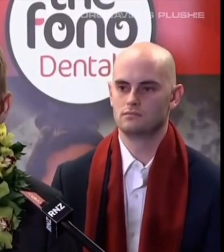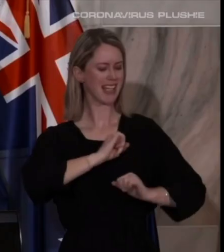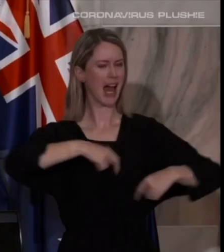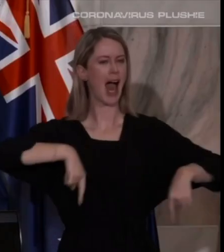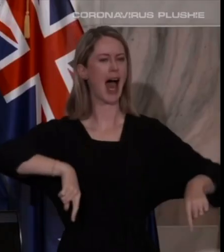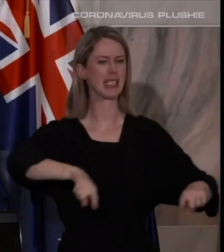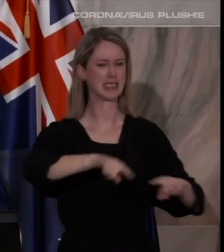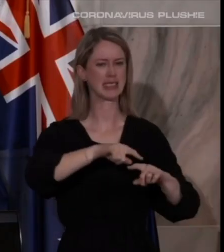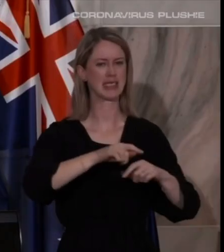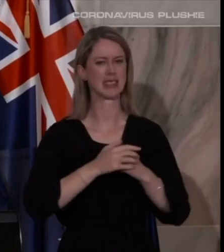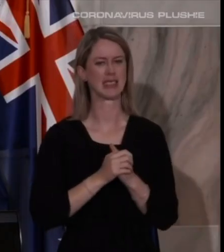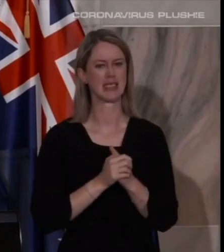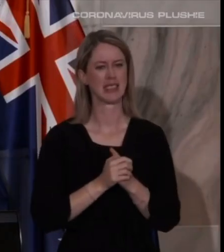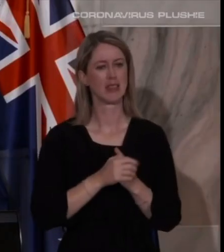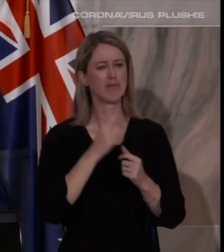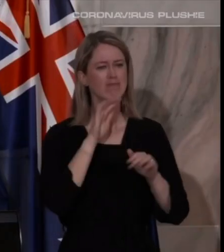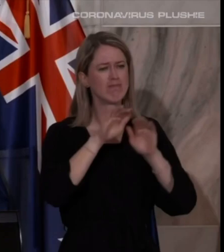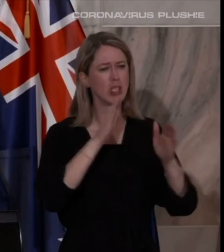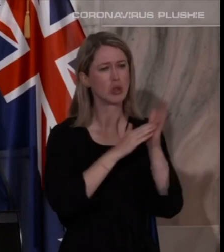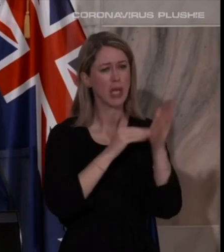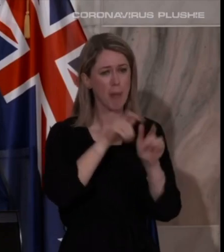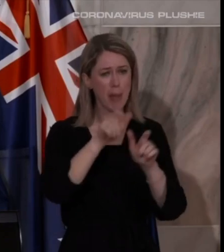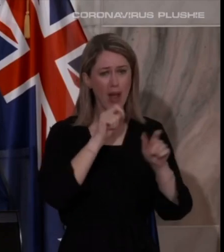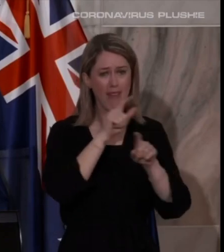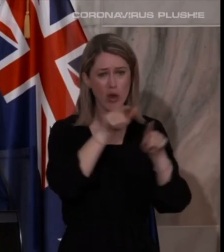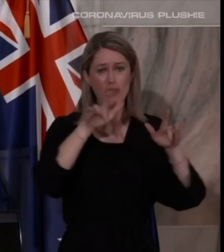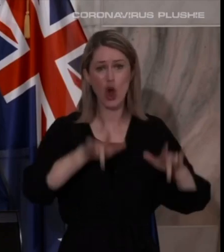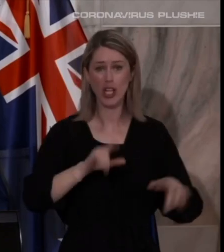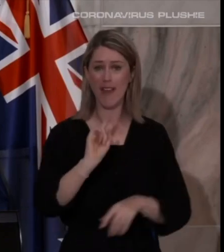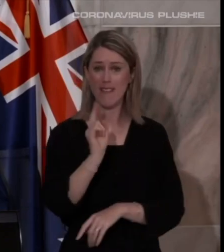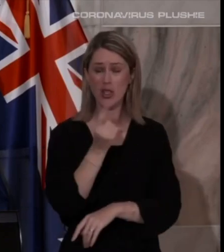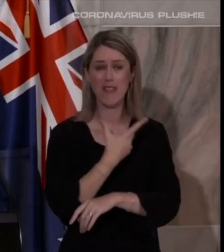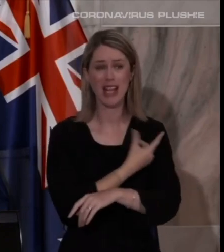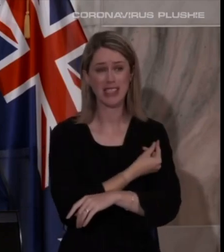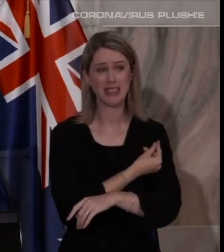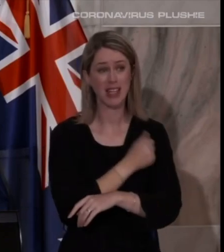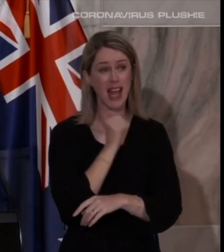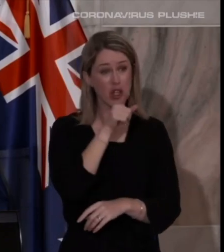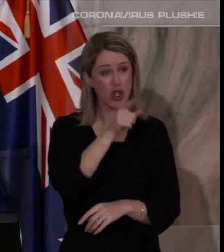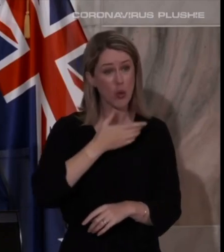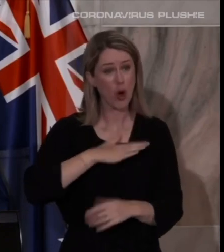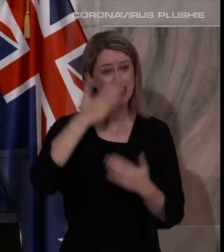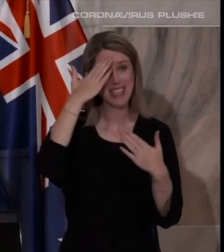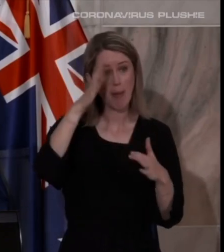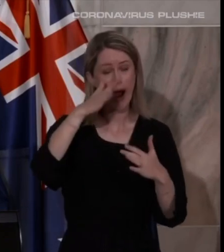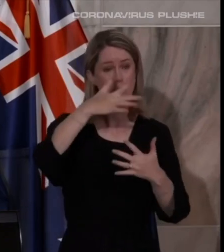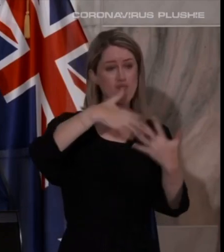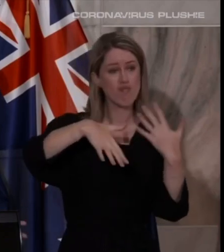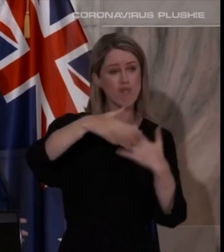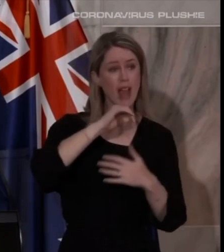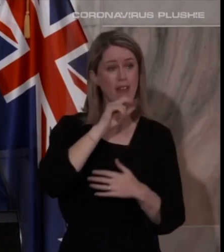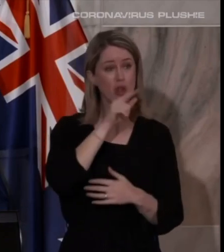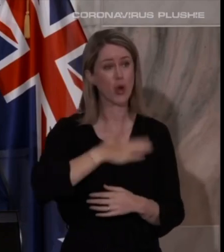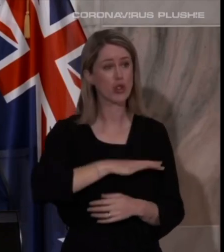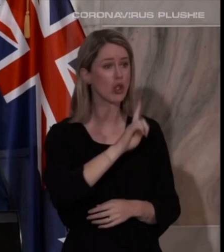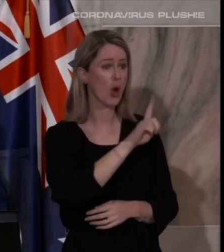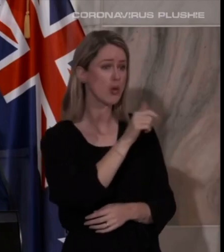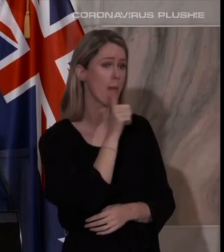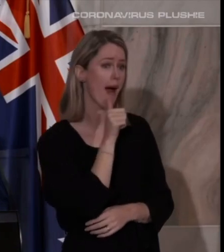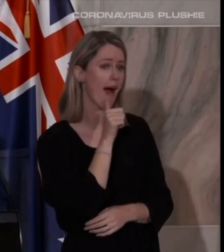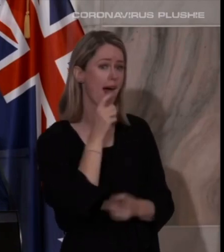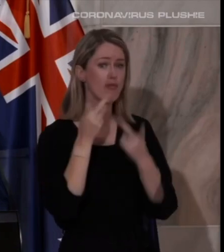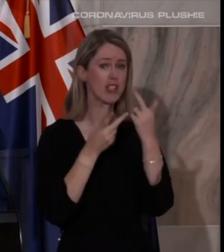choices. So my message to New Zealanders who have not yet had their first dose, if you want summer, if you want to go to bars and